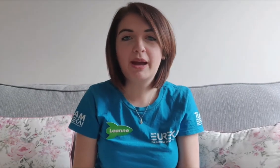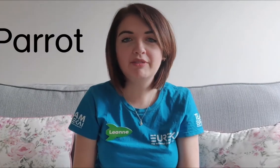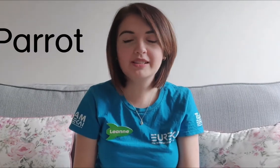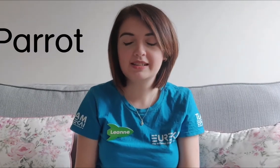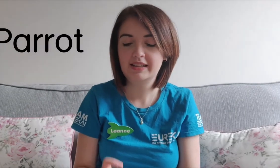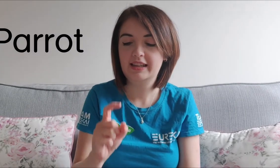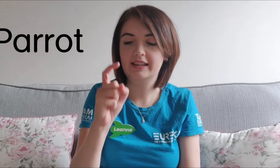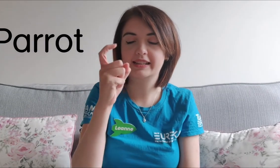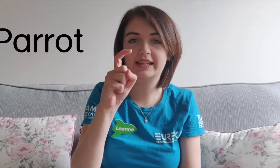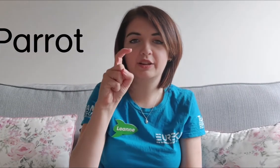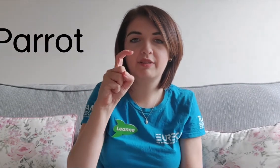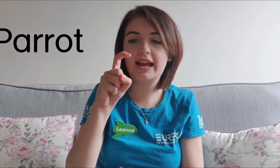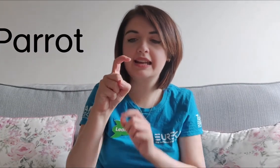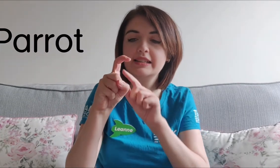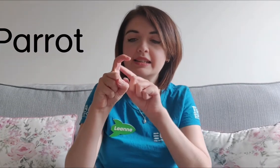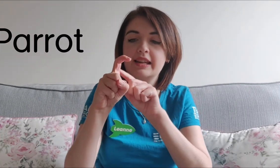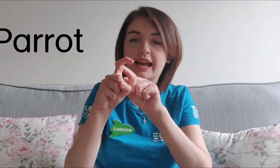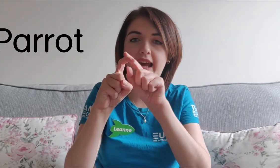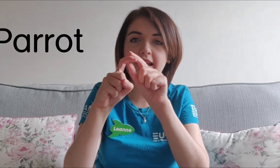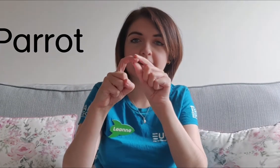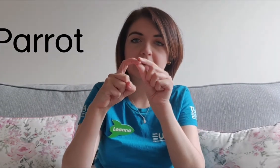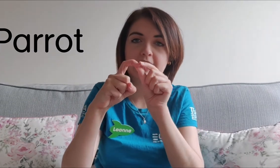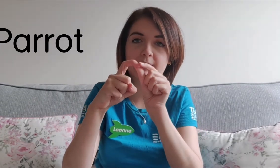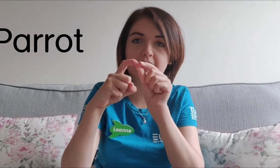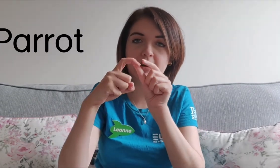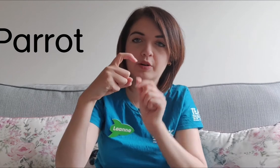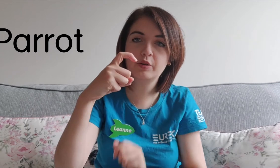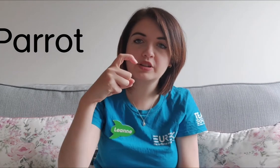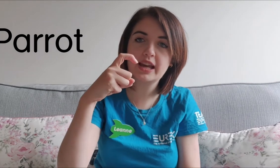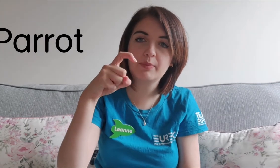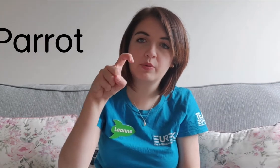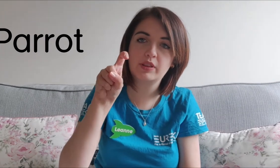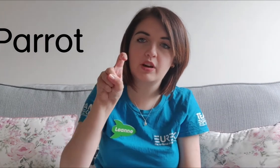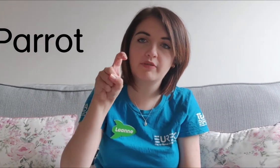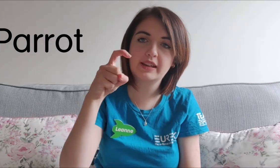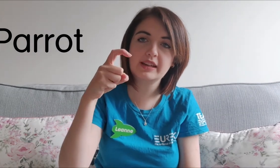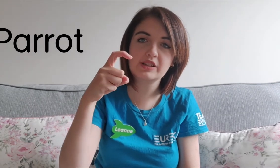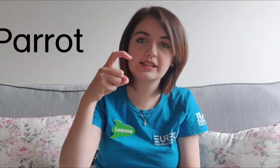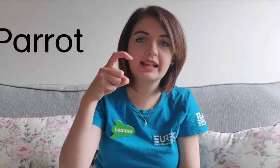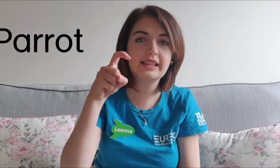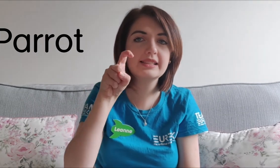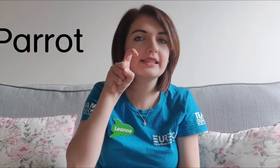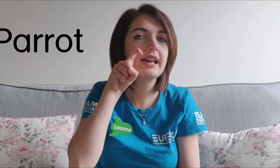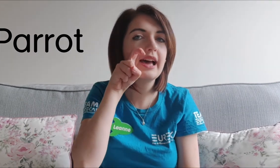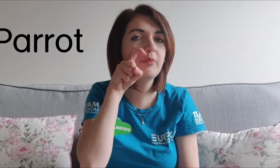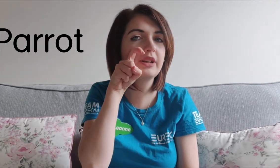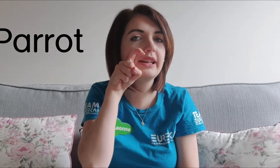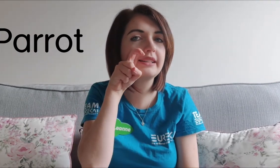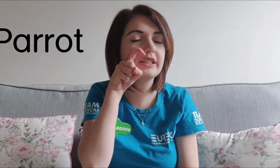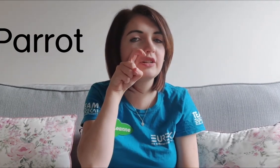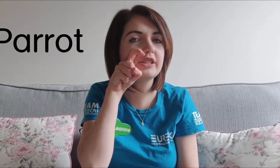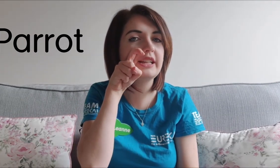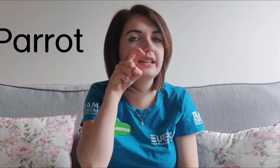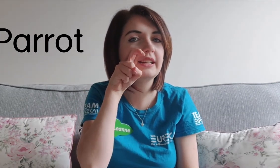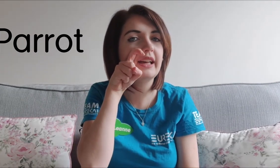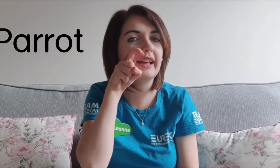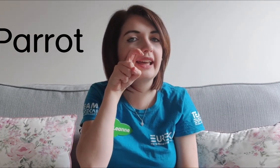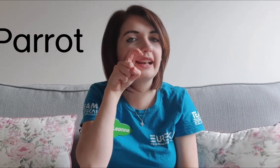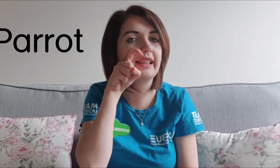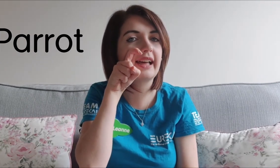Parrot I'm going to take your right hand and make a hook shape with your finger just like this and put it next to your cheek again like